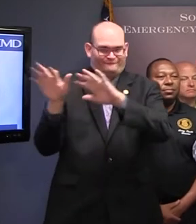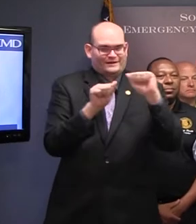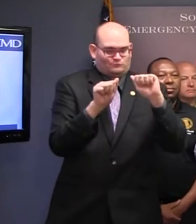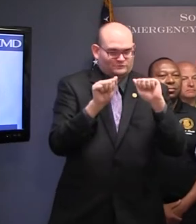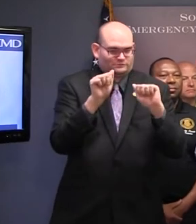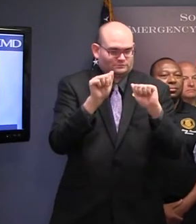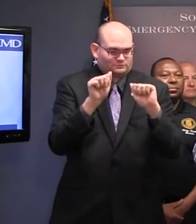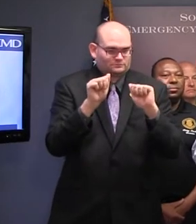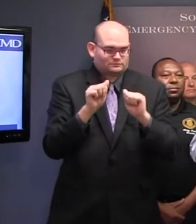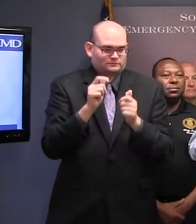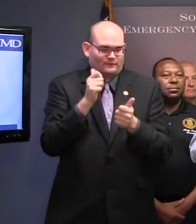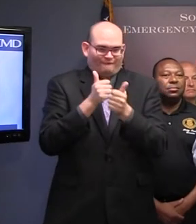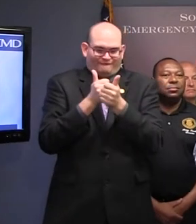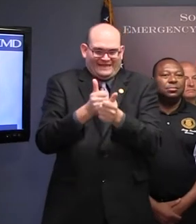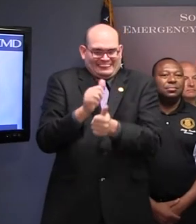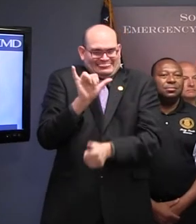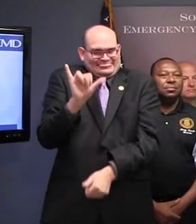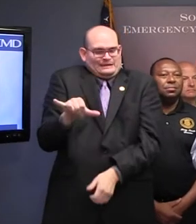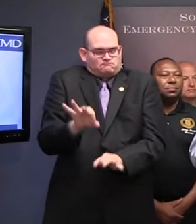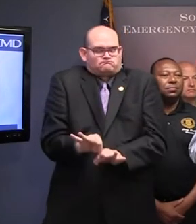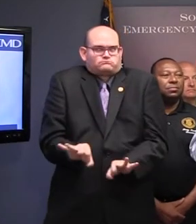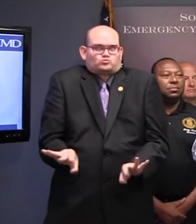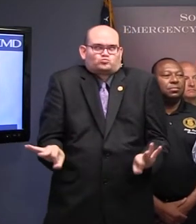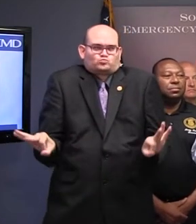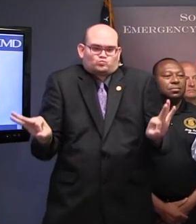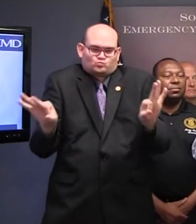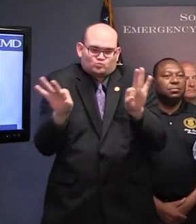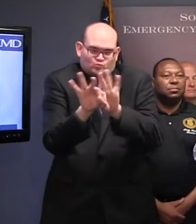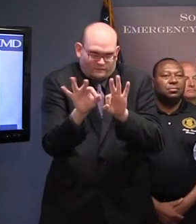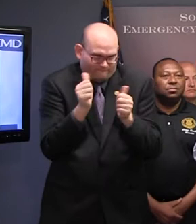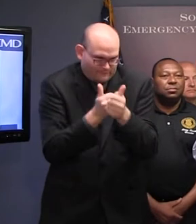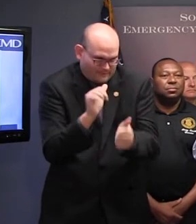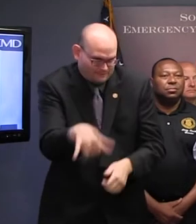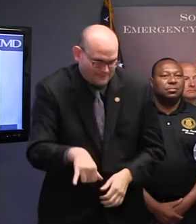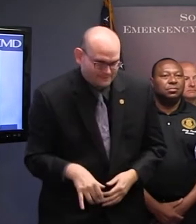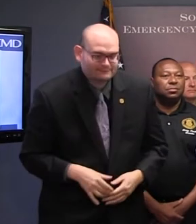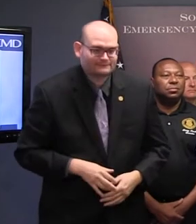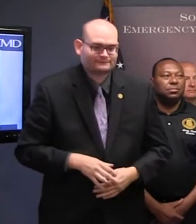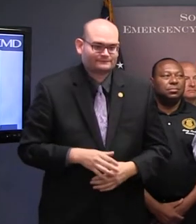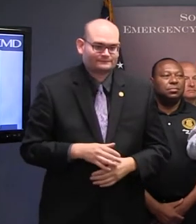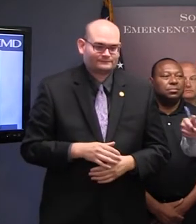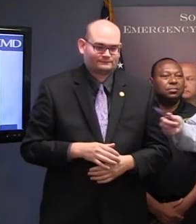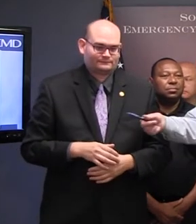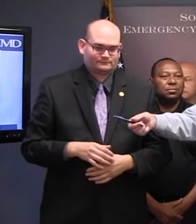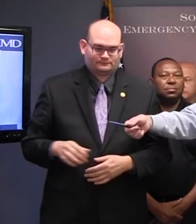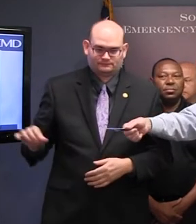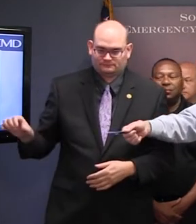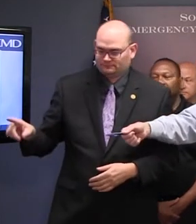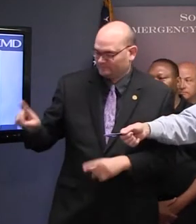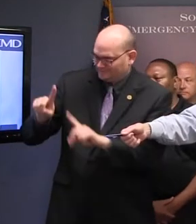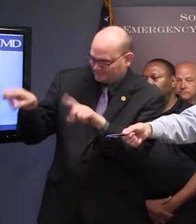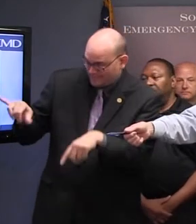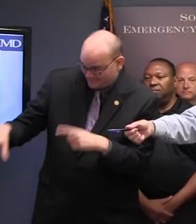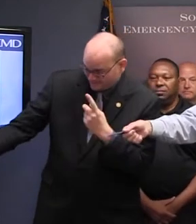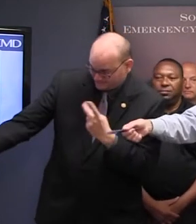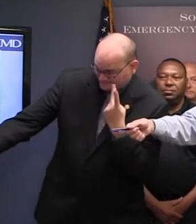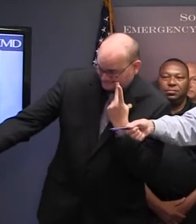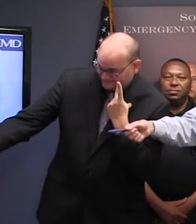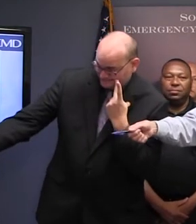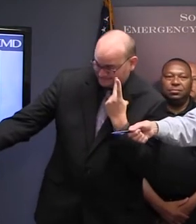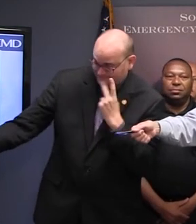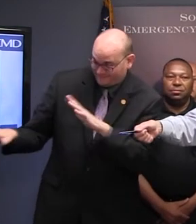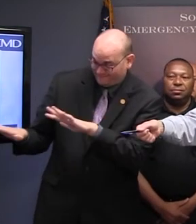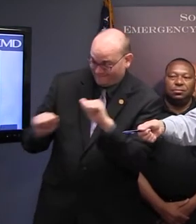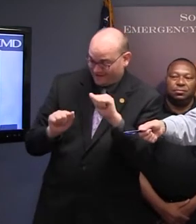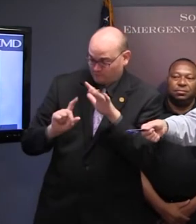no matter what they say on Google or anything else. Follow those evacuation signs, and one of those signs is right there. That's